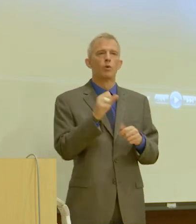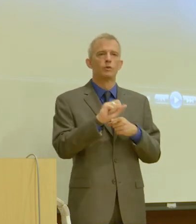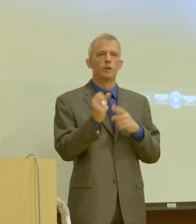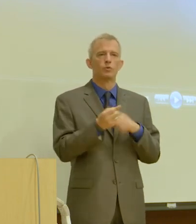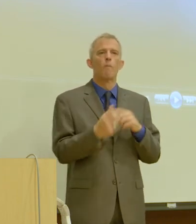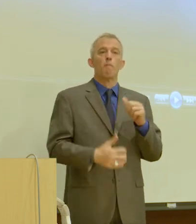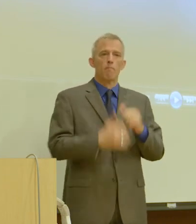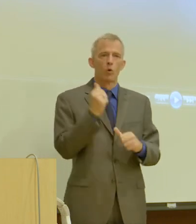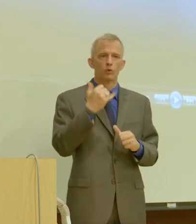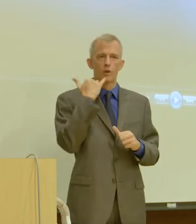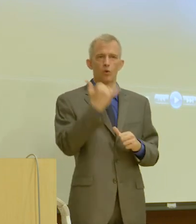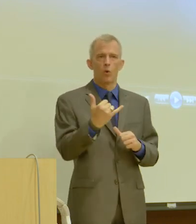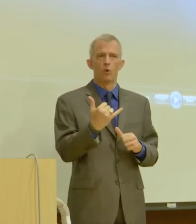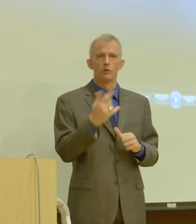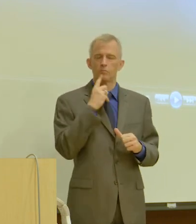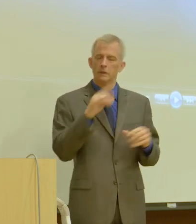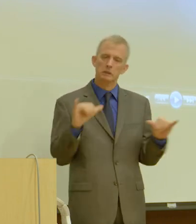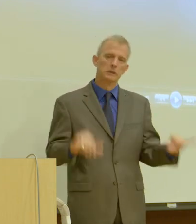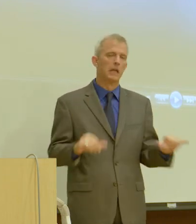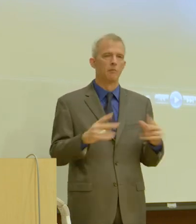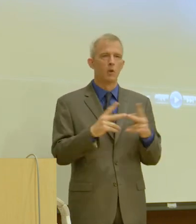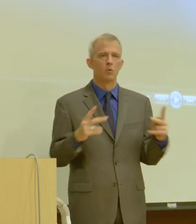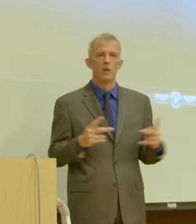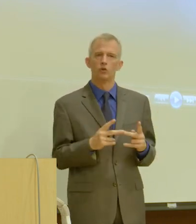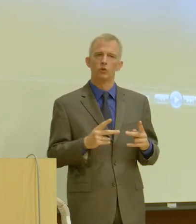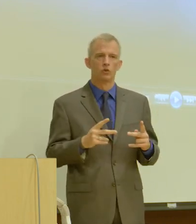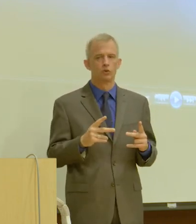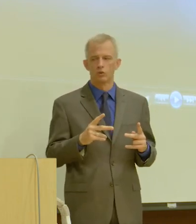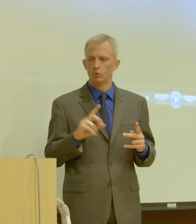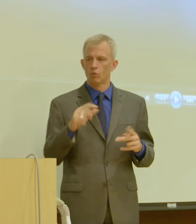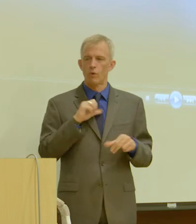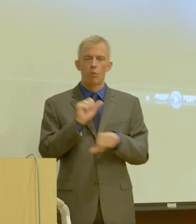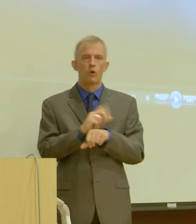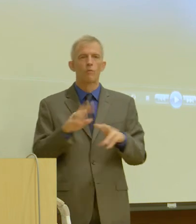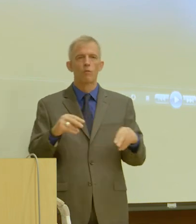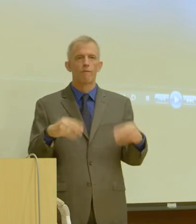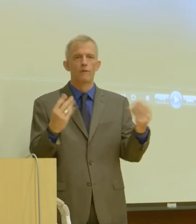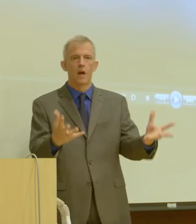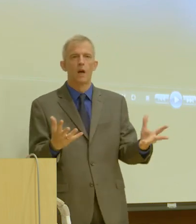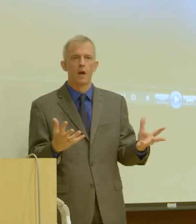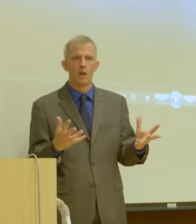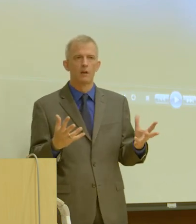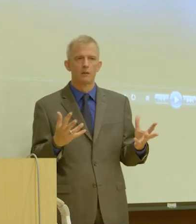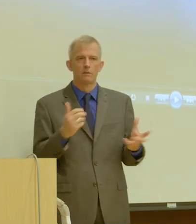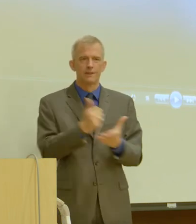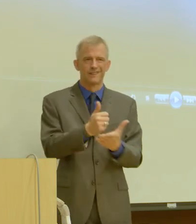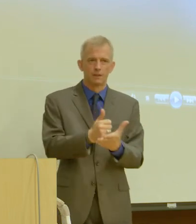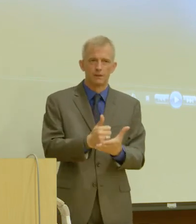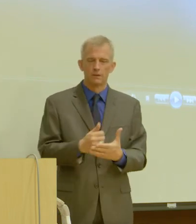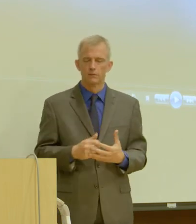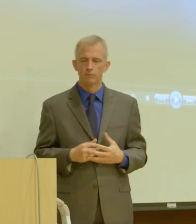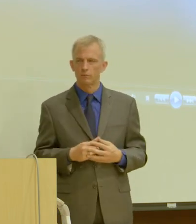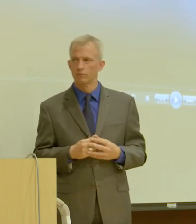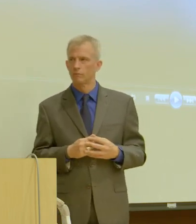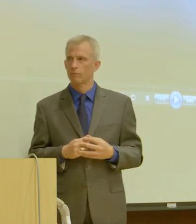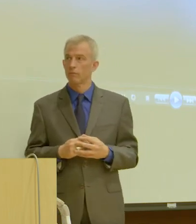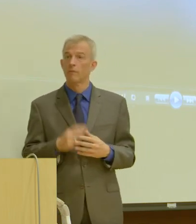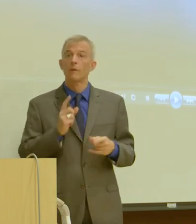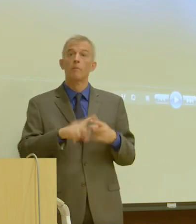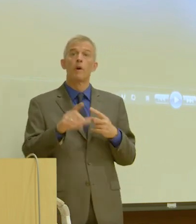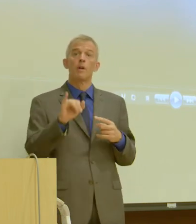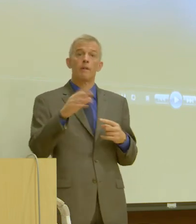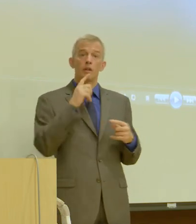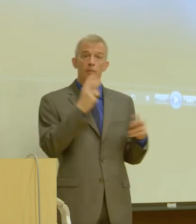it's going to come to is going to be the same location that they're going to be working to provide your assistance with. But if it does have to be